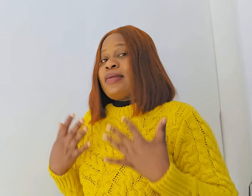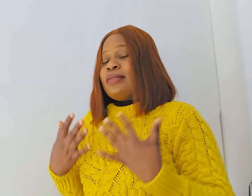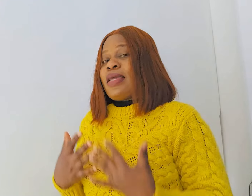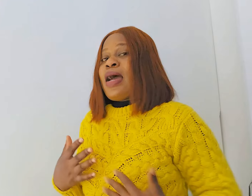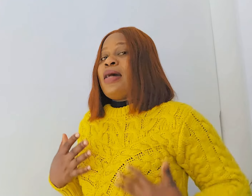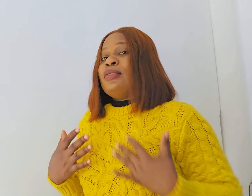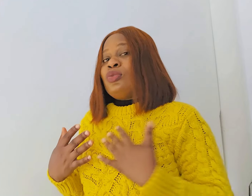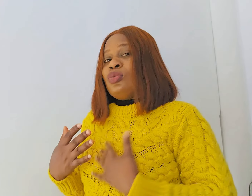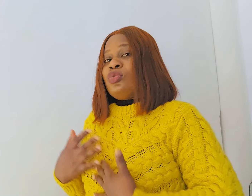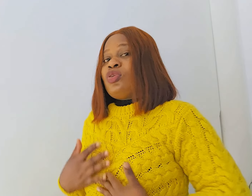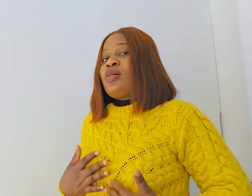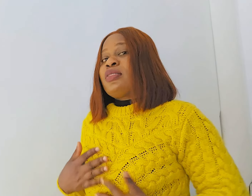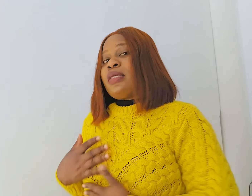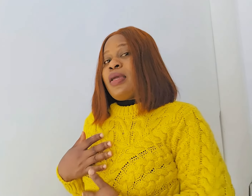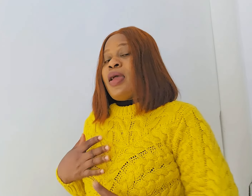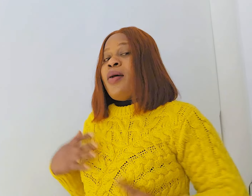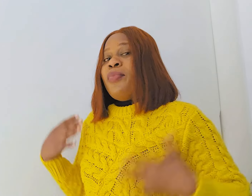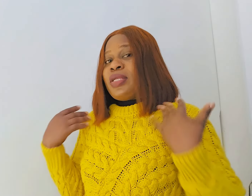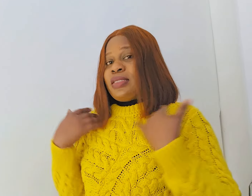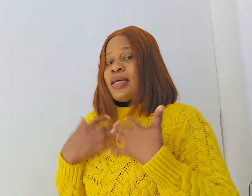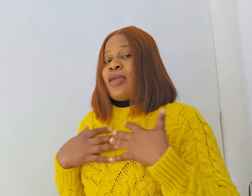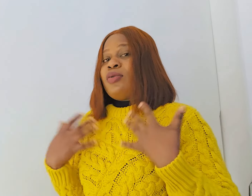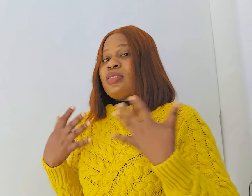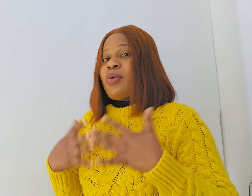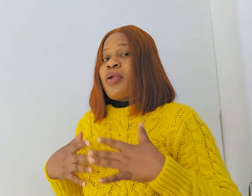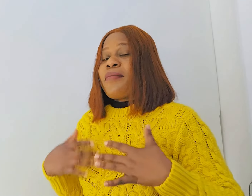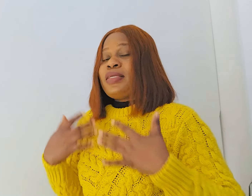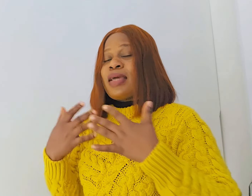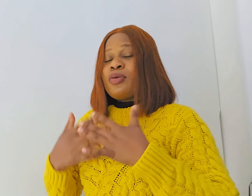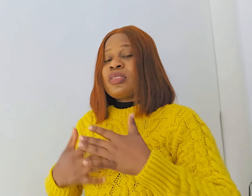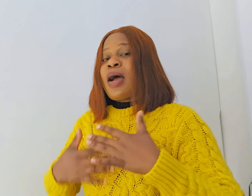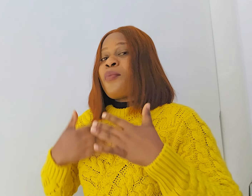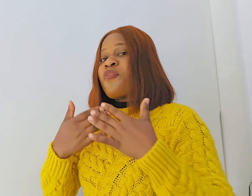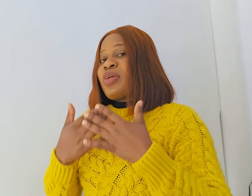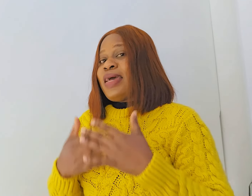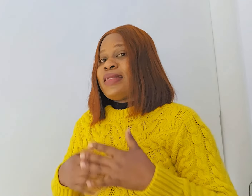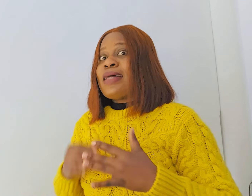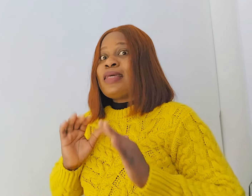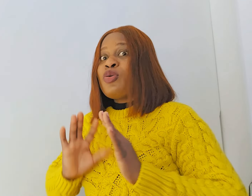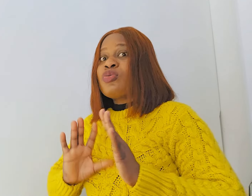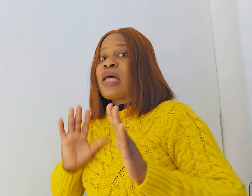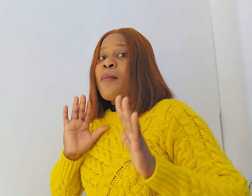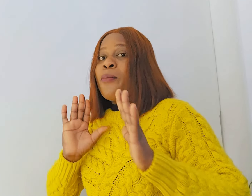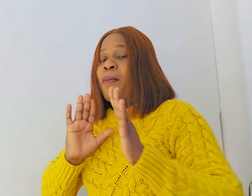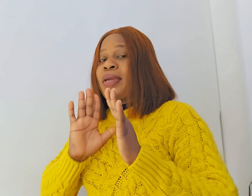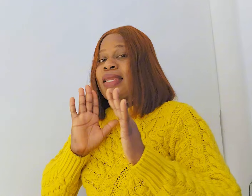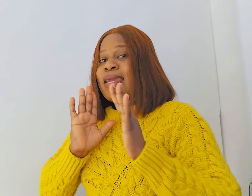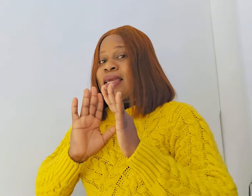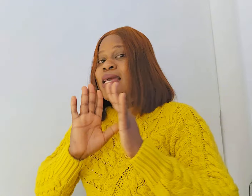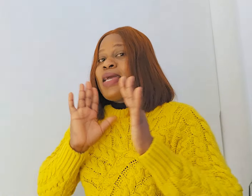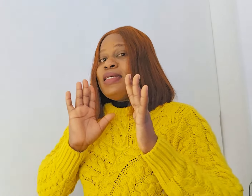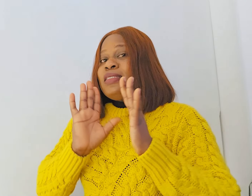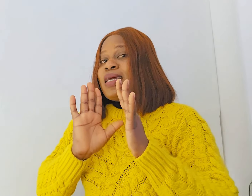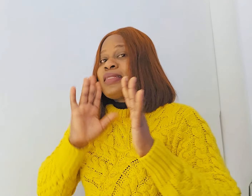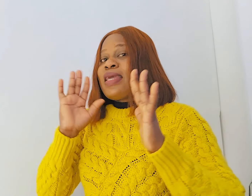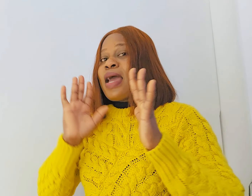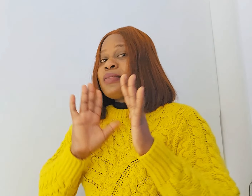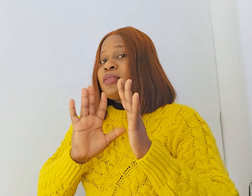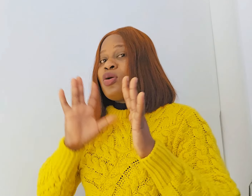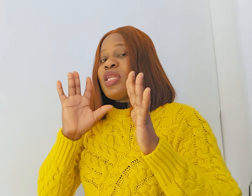use the hand to touch the body side you understand what i mean then you start moving like that then you start popping in gently slowly